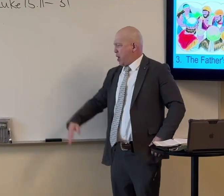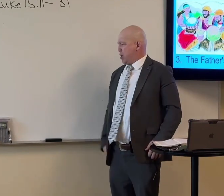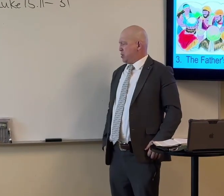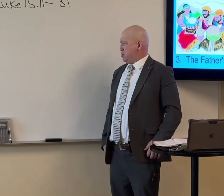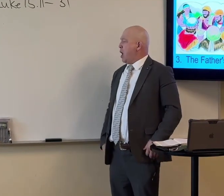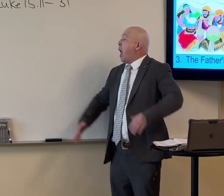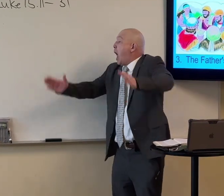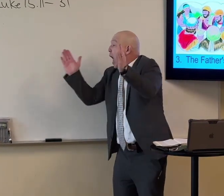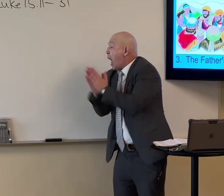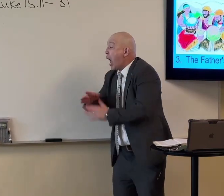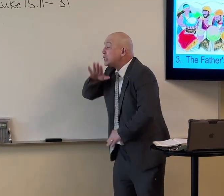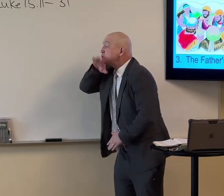What you doing.